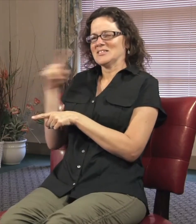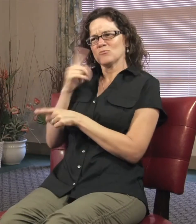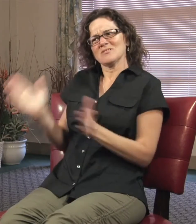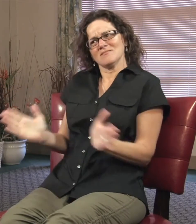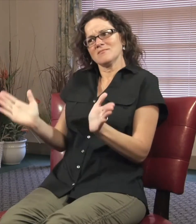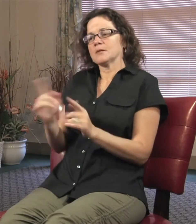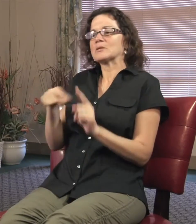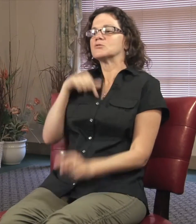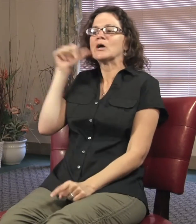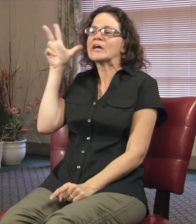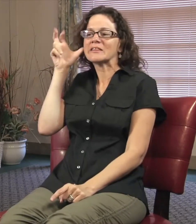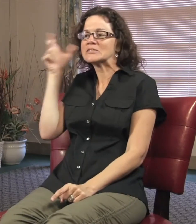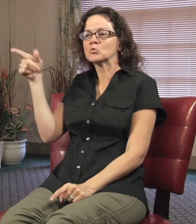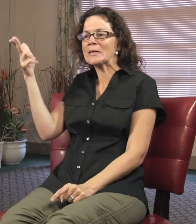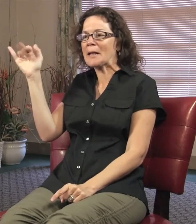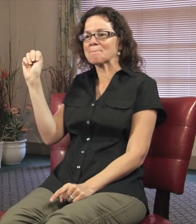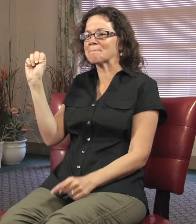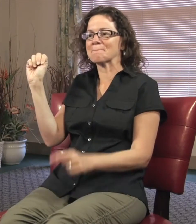He encouraged me to go to counseling, but I didn't listen either.